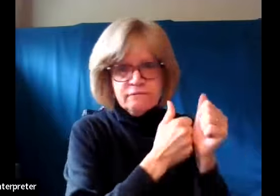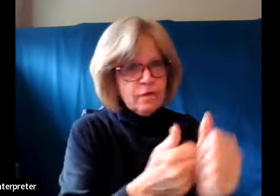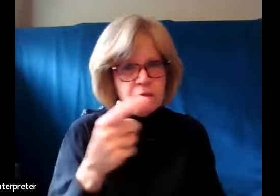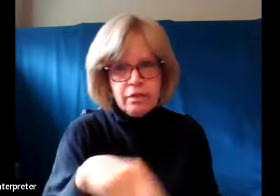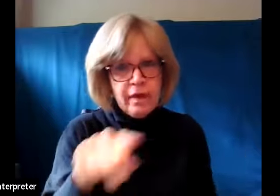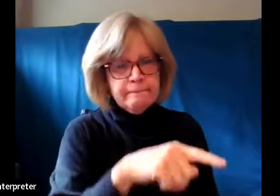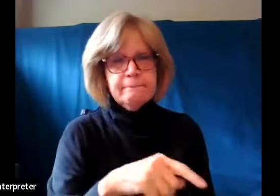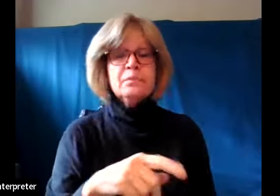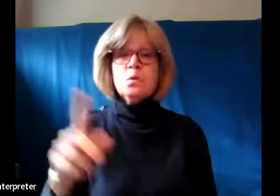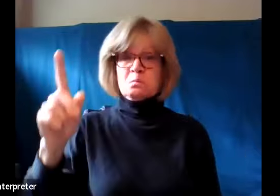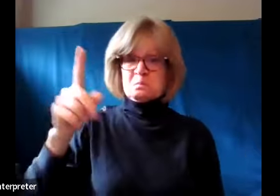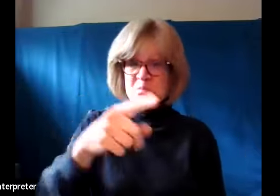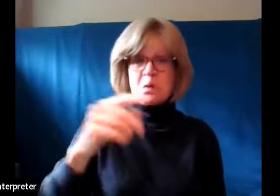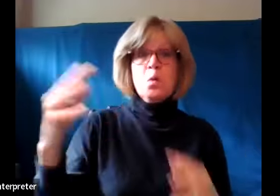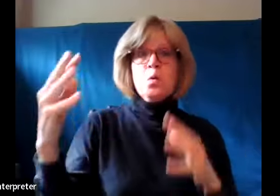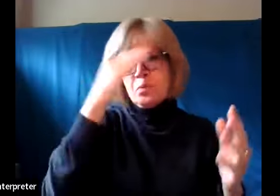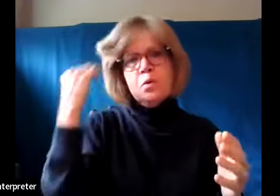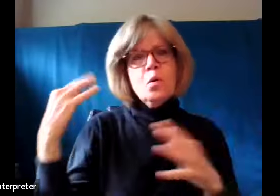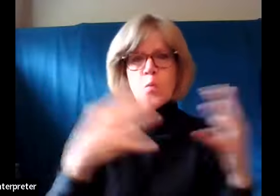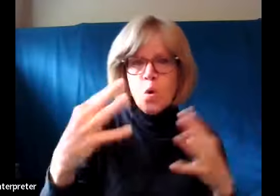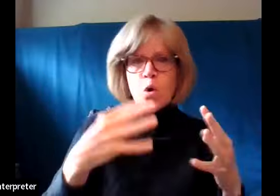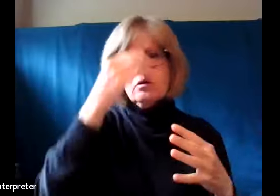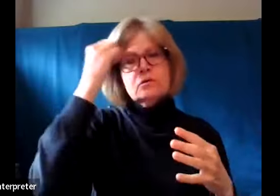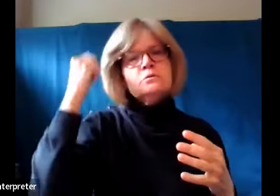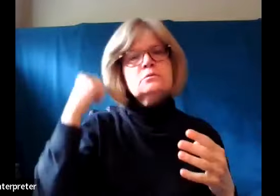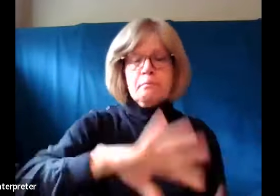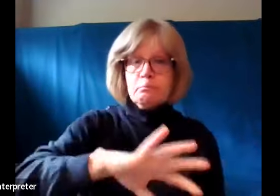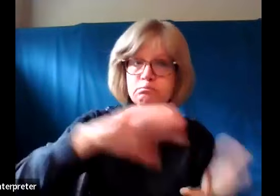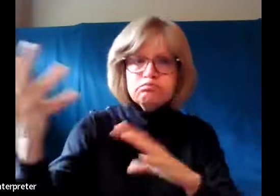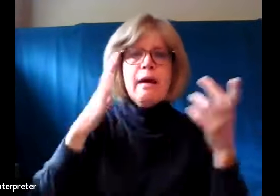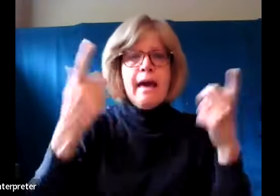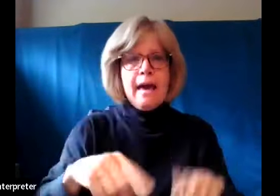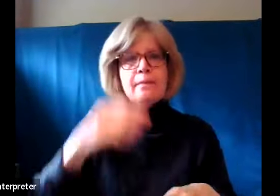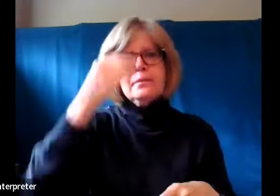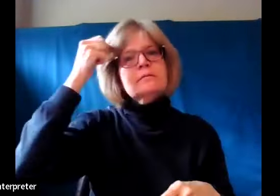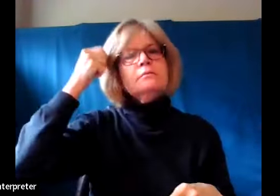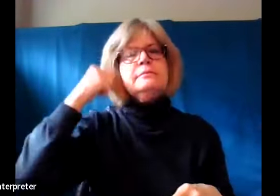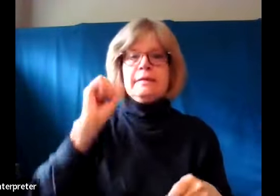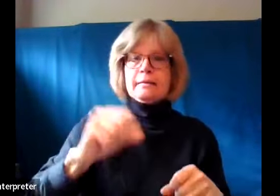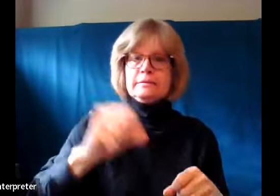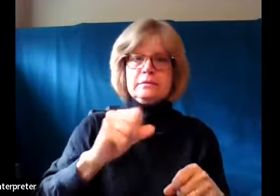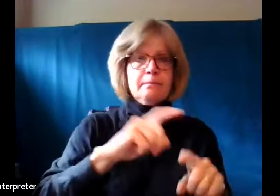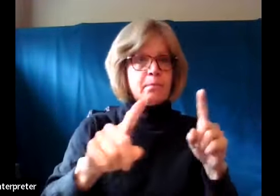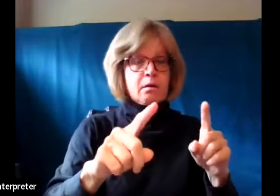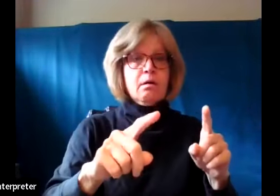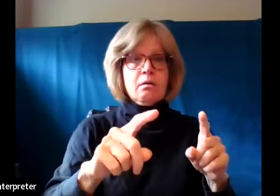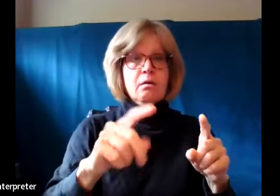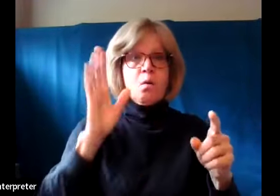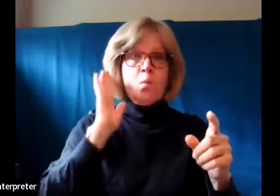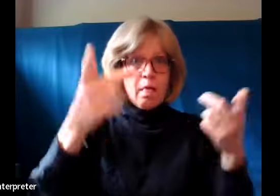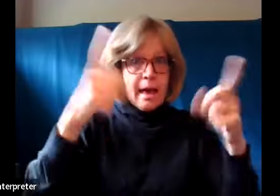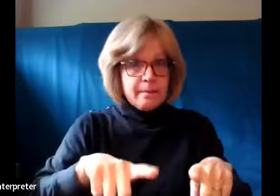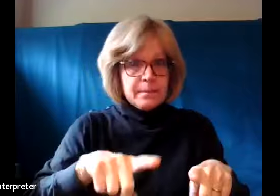terrified, for these things must take place first, but the end will not follow immediately. Then he said to them,